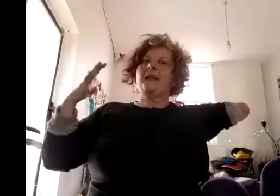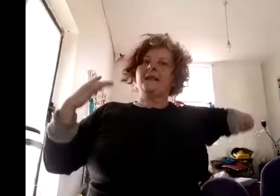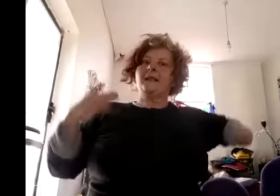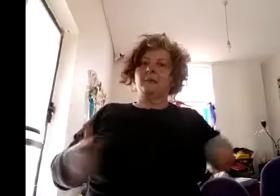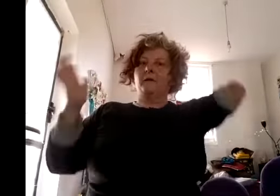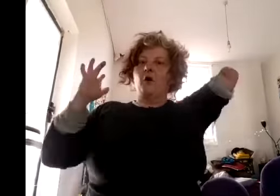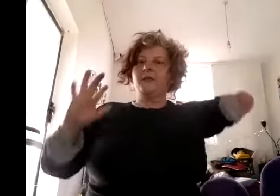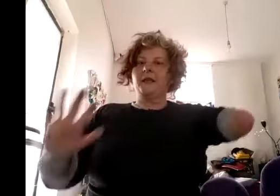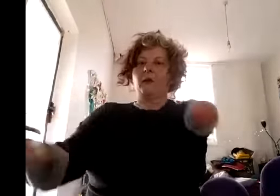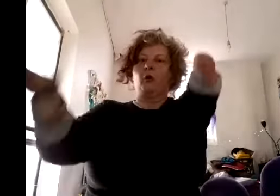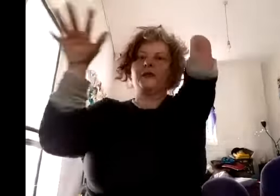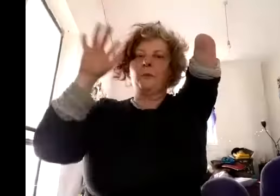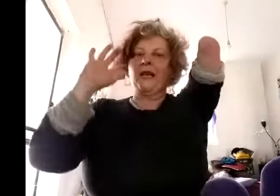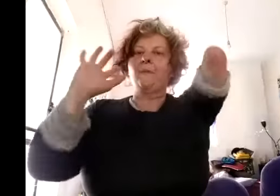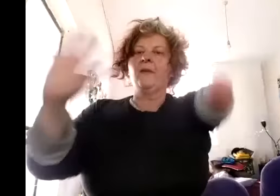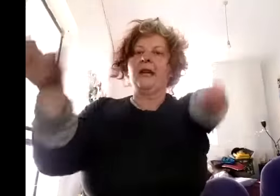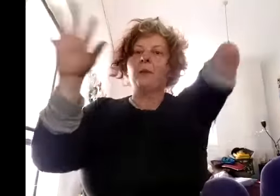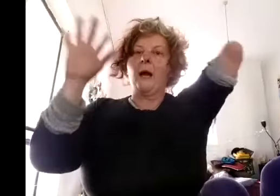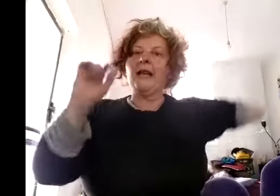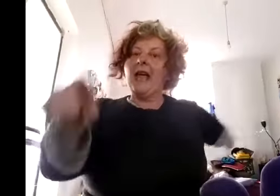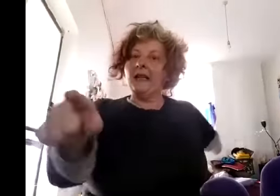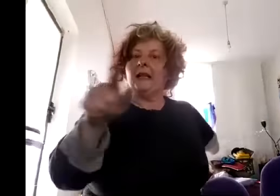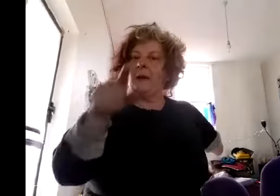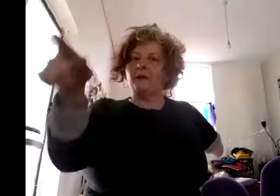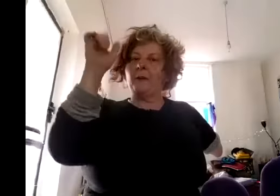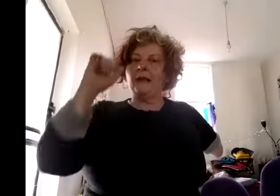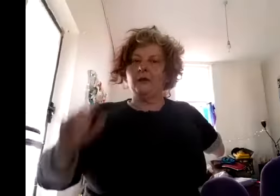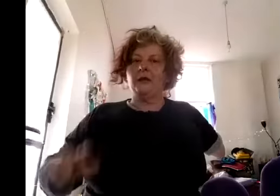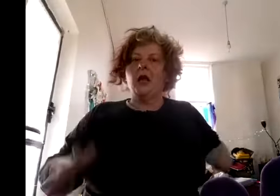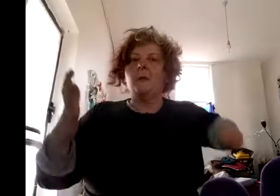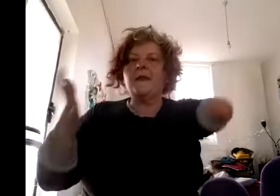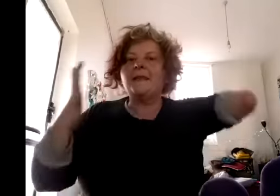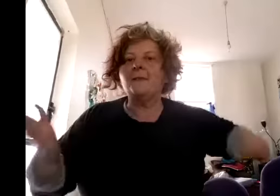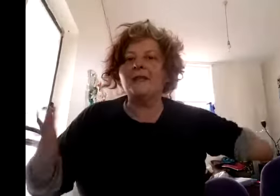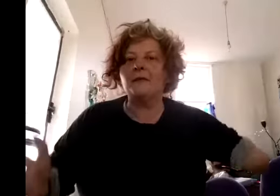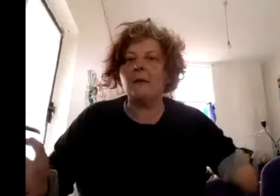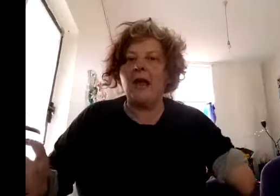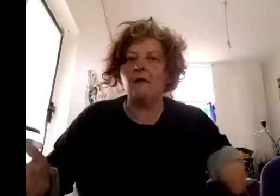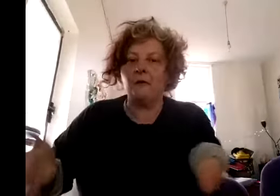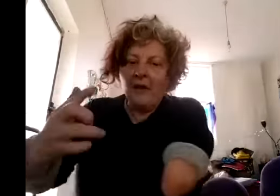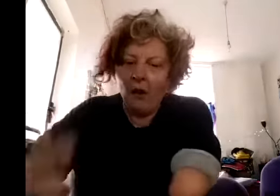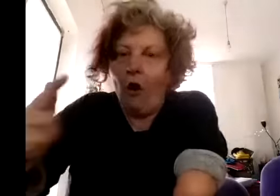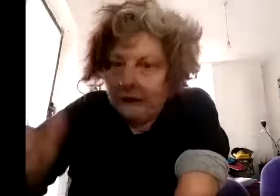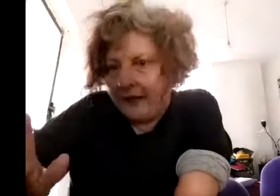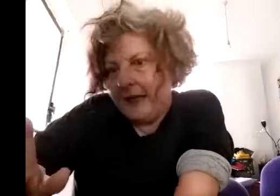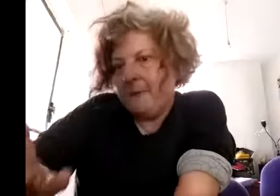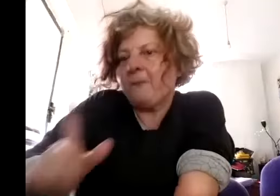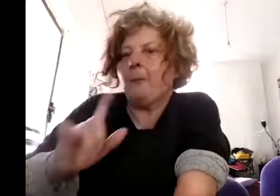artist the performance that we want to be in public and getting people to pay for it i mean that is really powerful oddly people